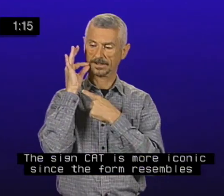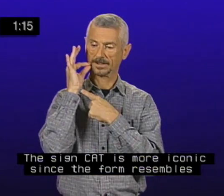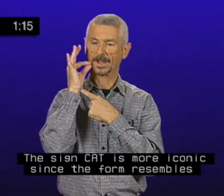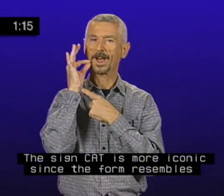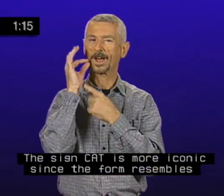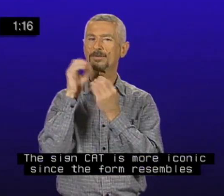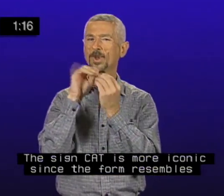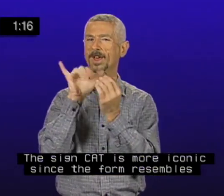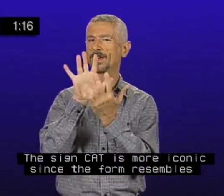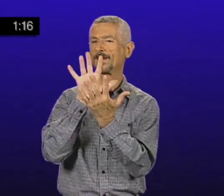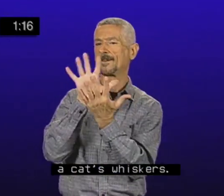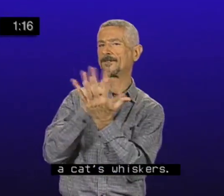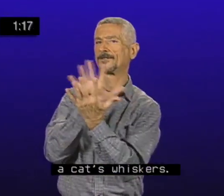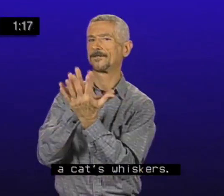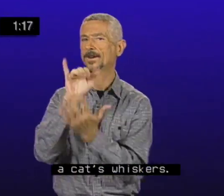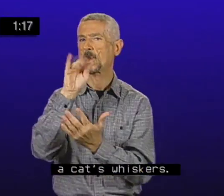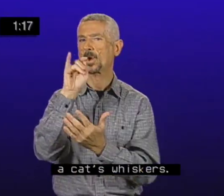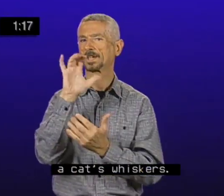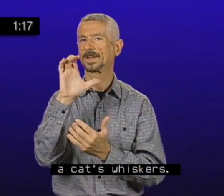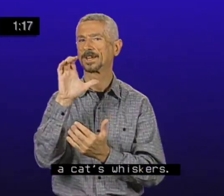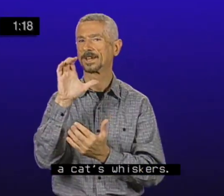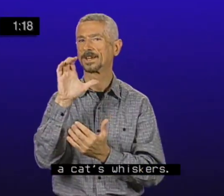iconic since the form resembles a cat's whiskers.